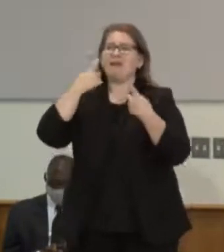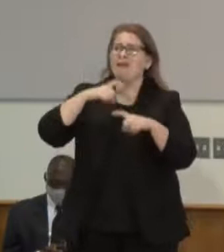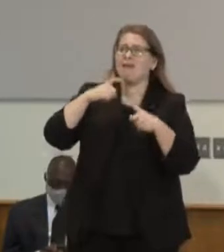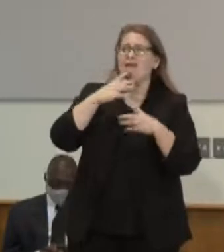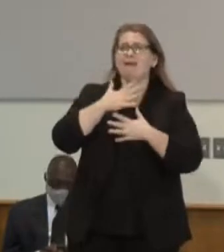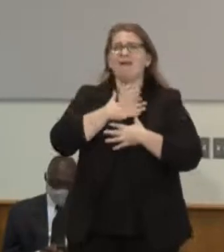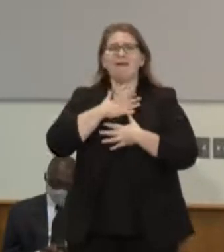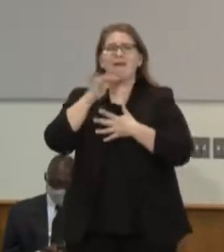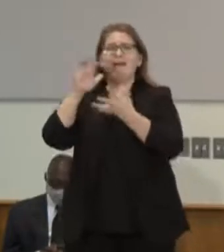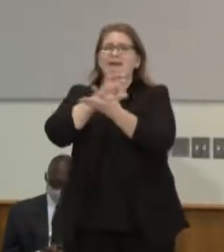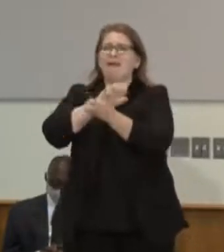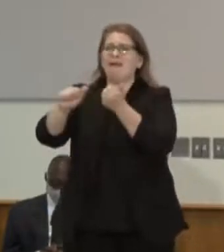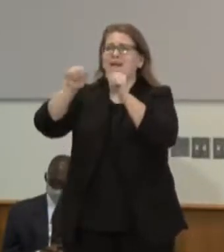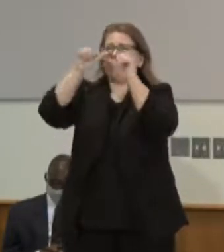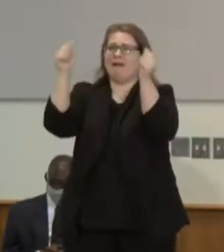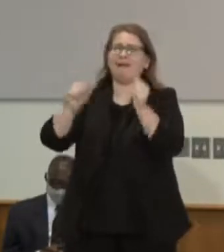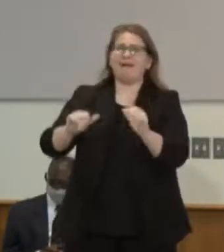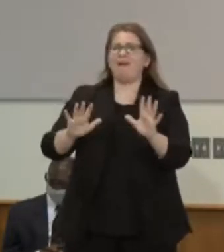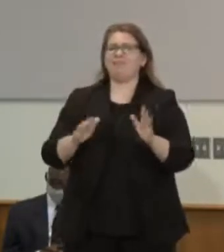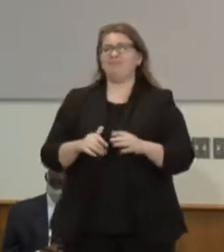the loss of a statue